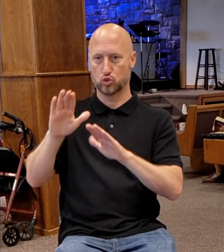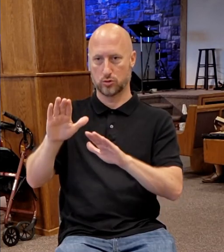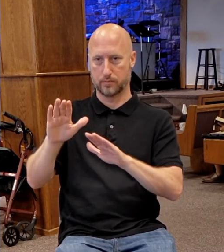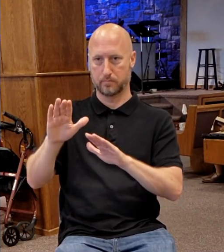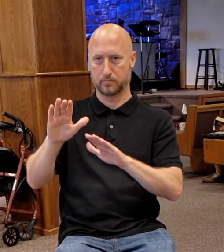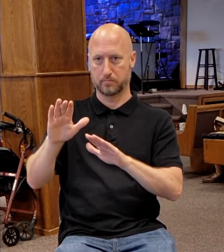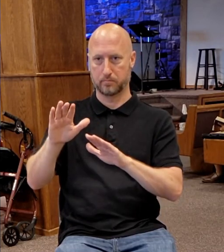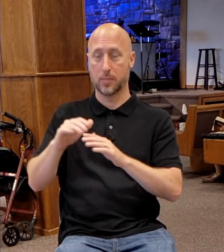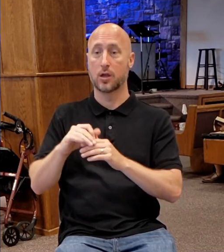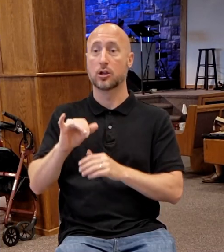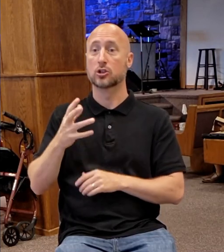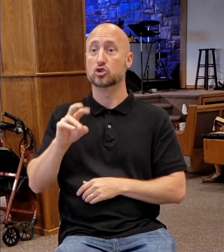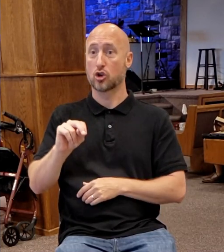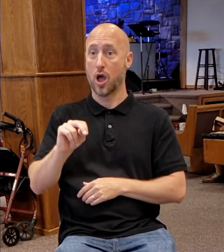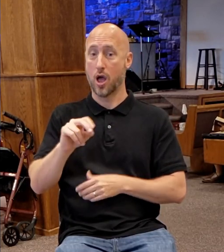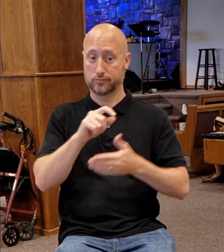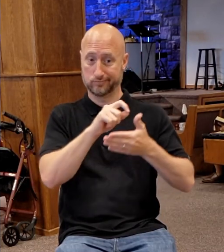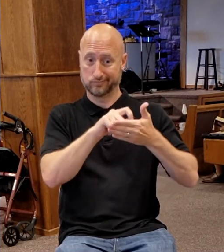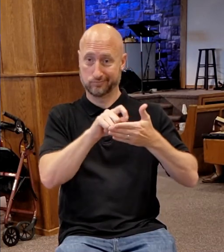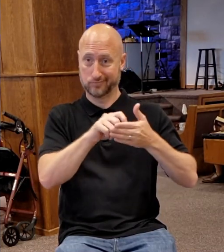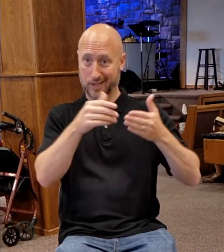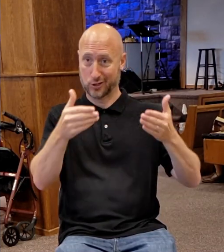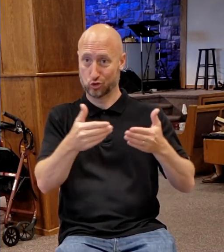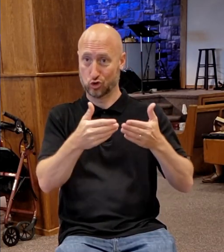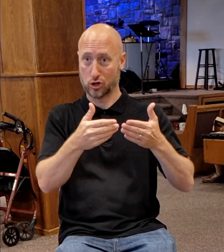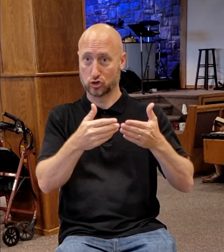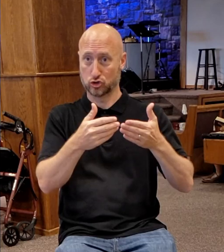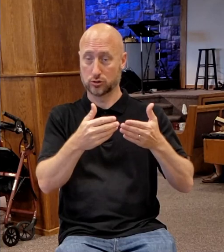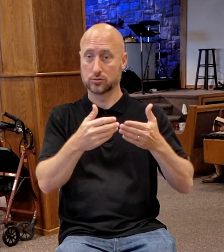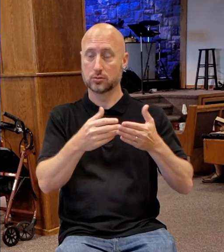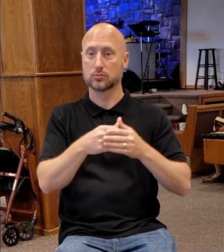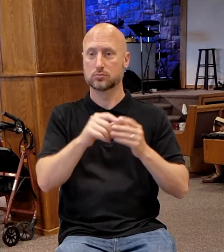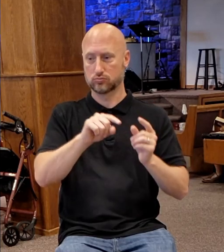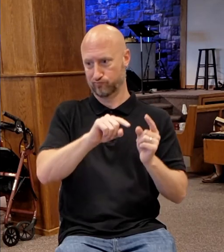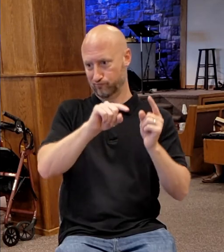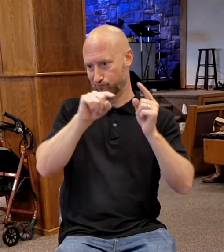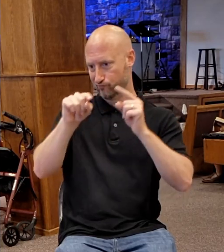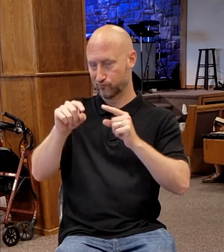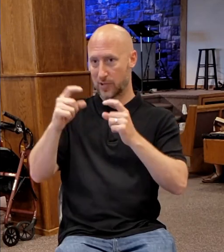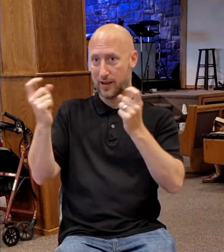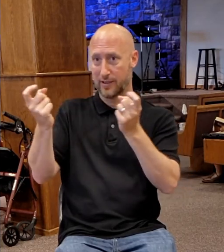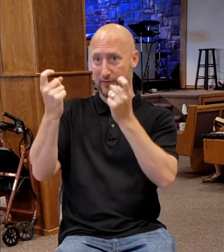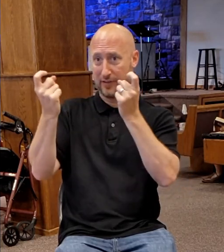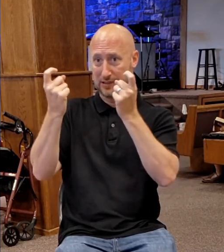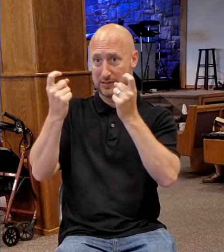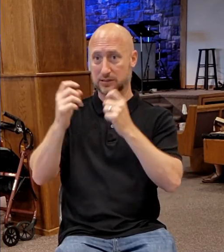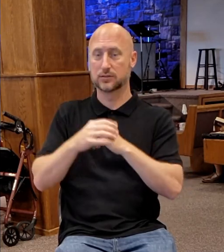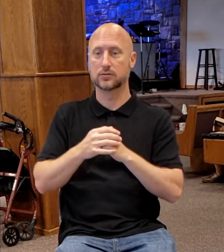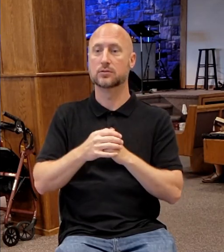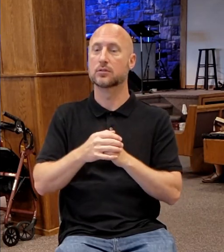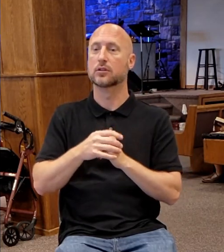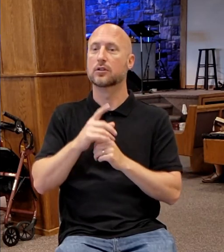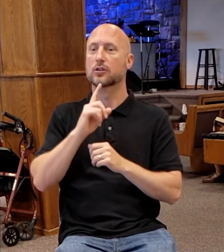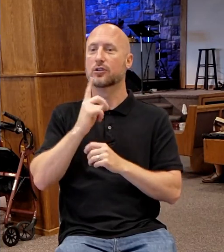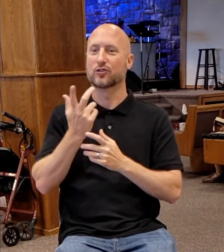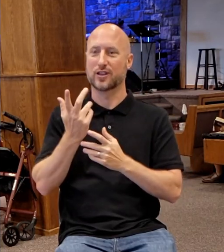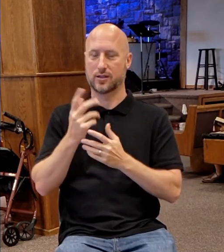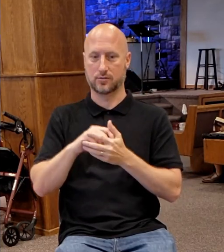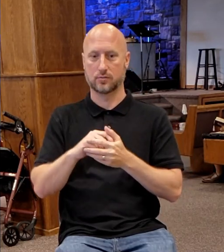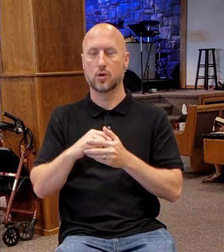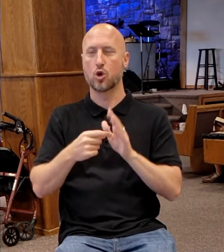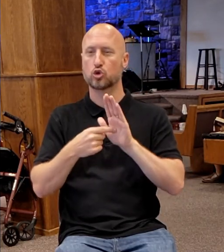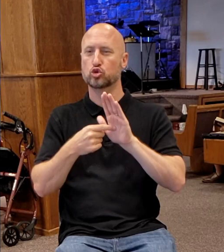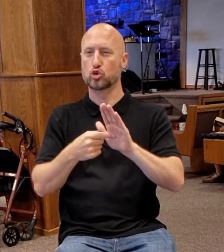this introduction, as he goes up now to the feast, he introduces it in the context of the antagonism